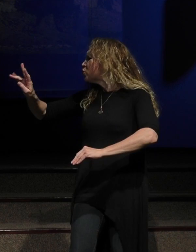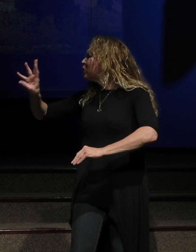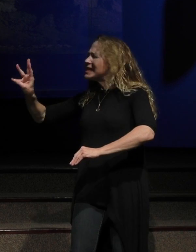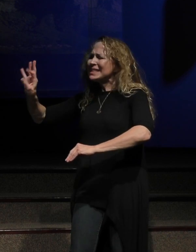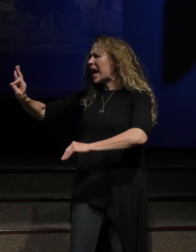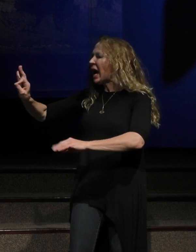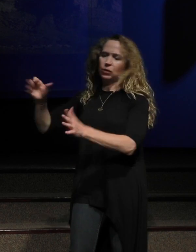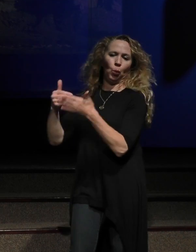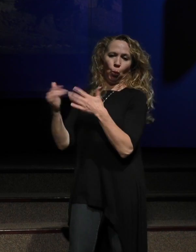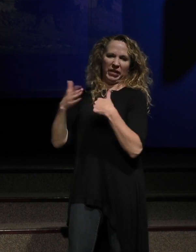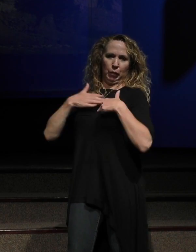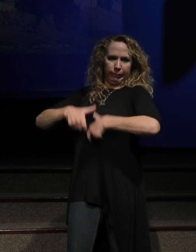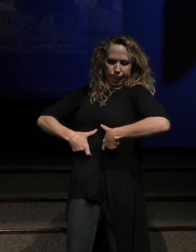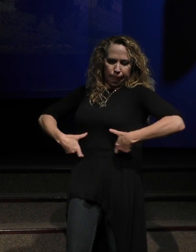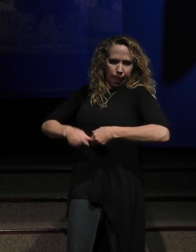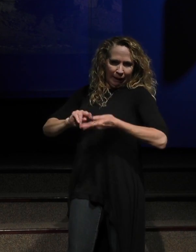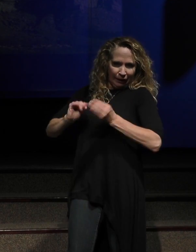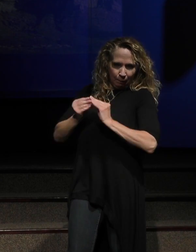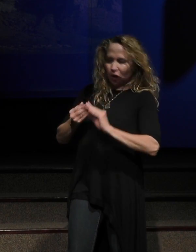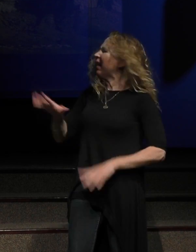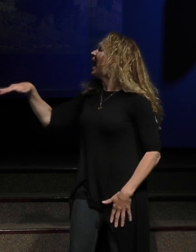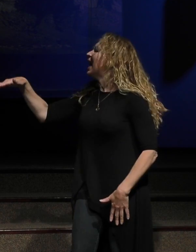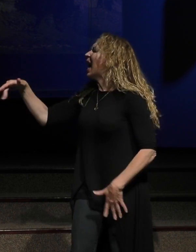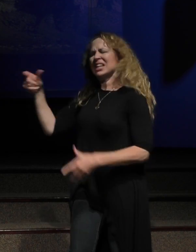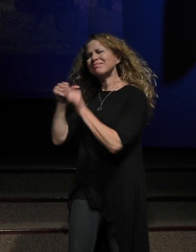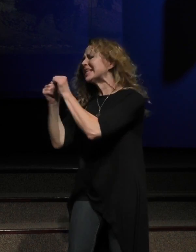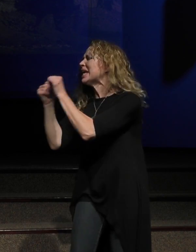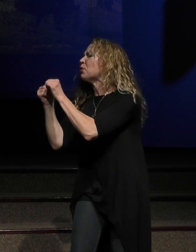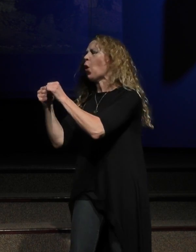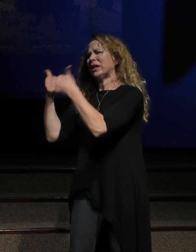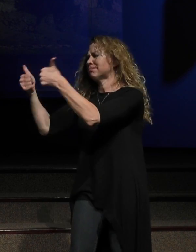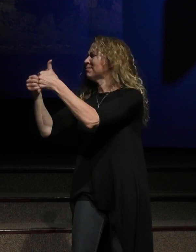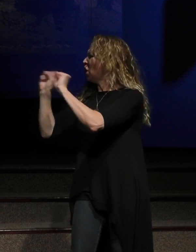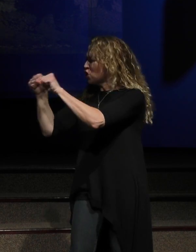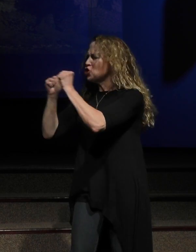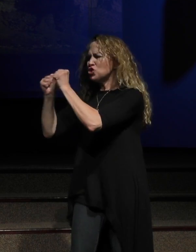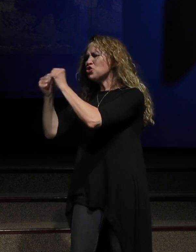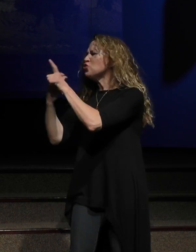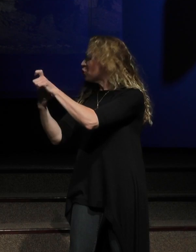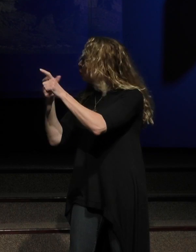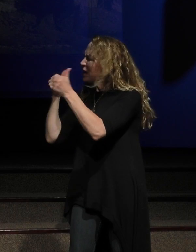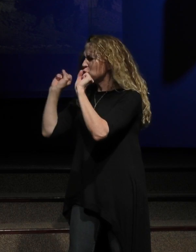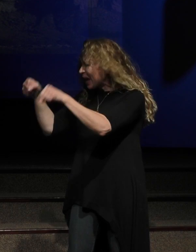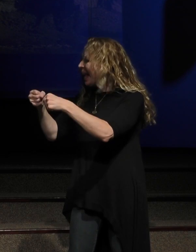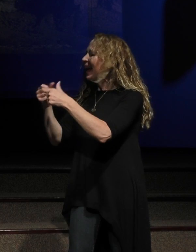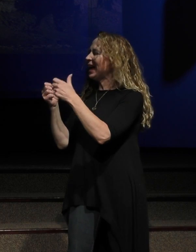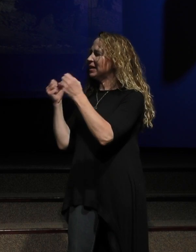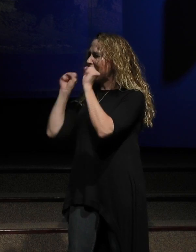whatever, on, my bib, the number that I had, whatever it was. And, and keep on going. Come on, keep on running. You can do it.